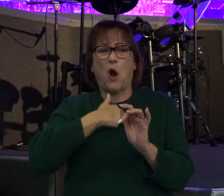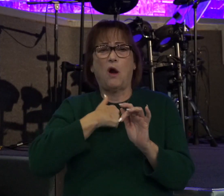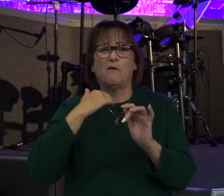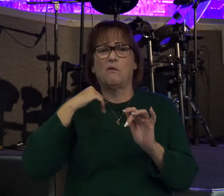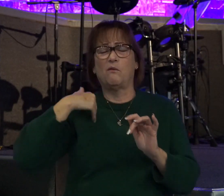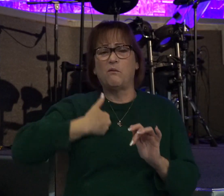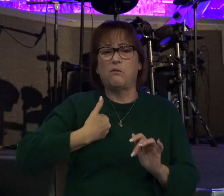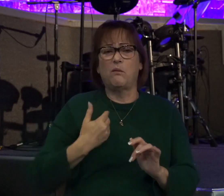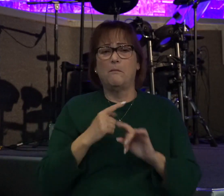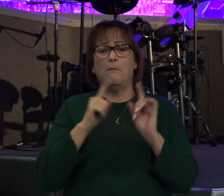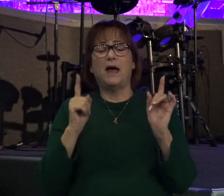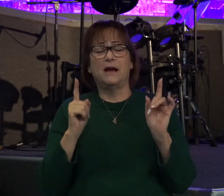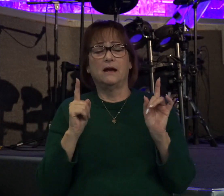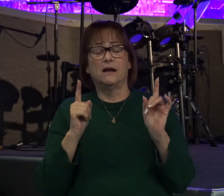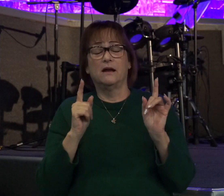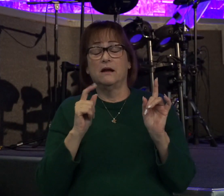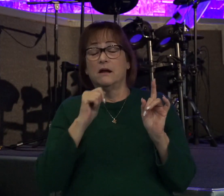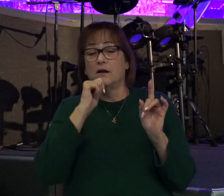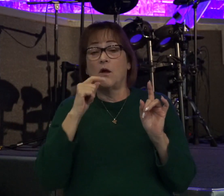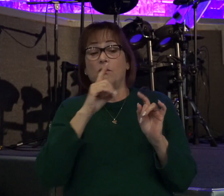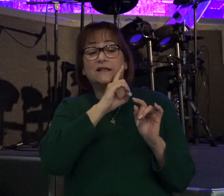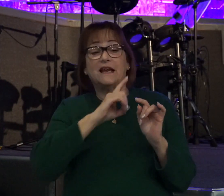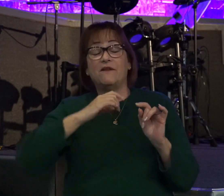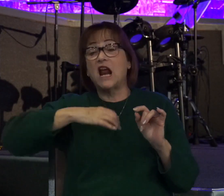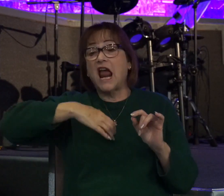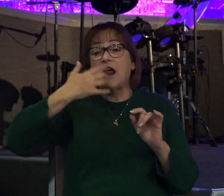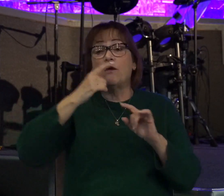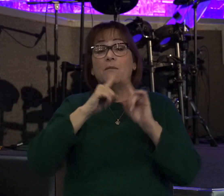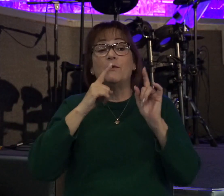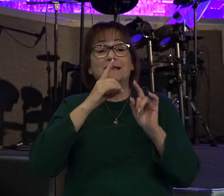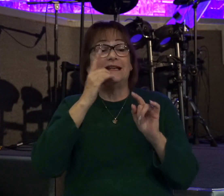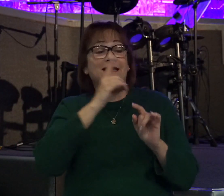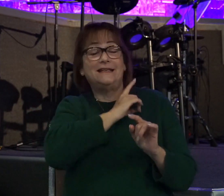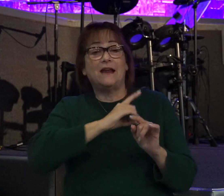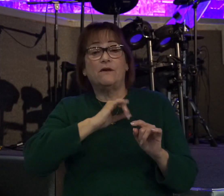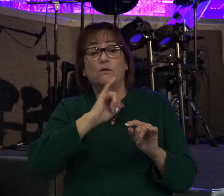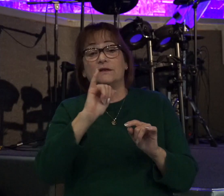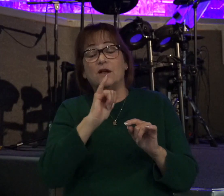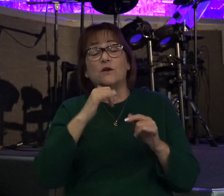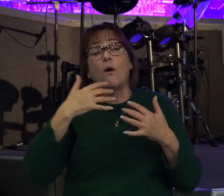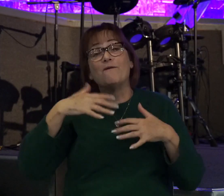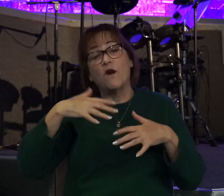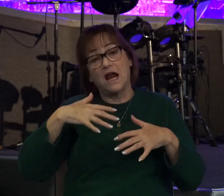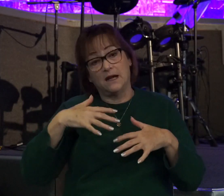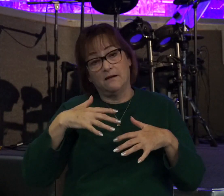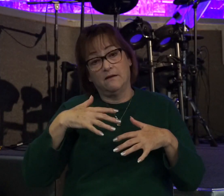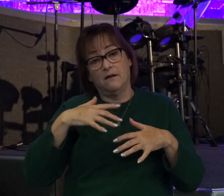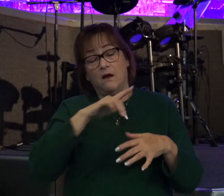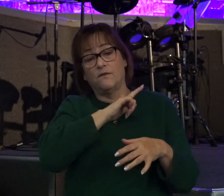But we see that not only was David angry, but we see David was also afraid of the Lord that day.